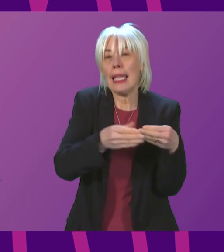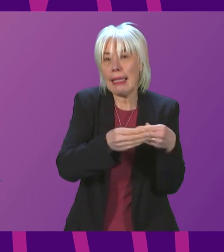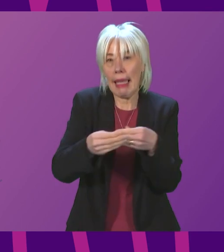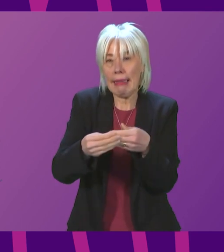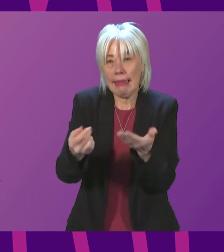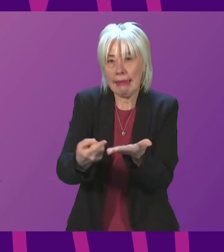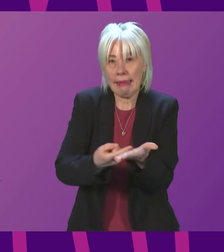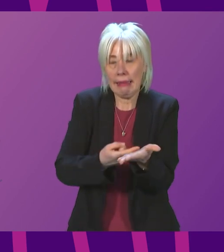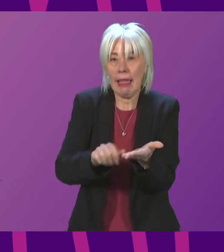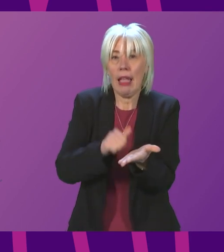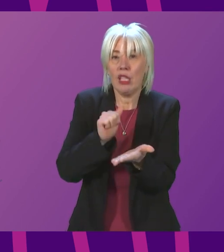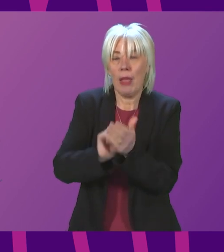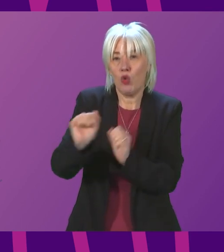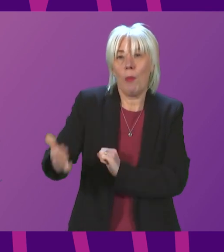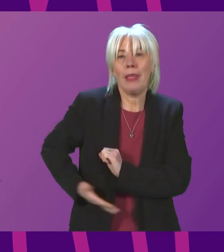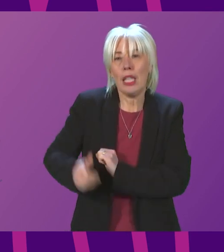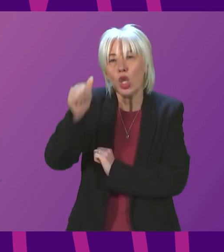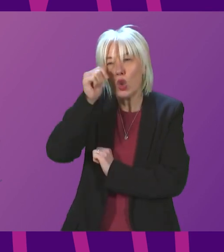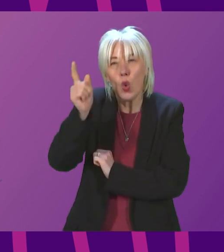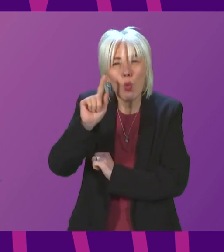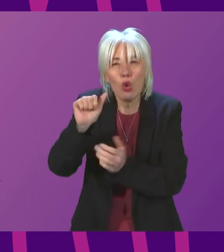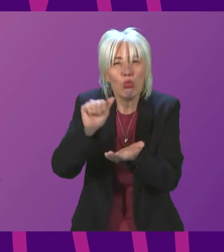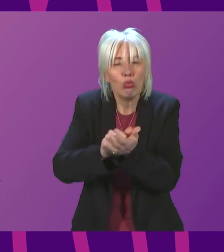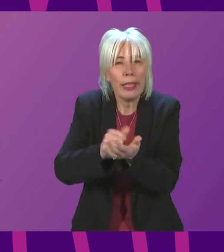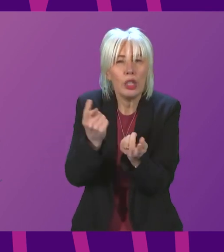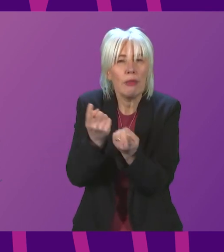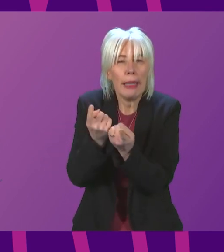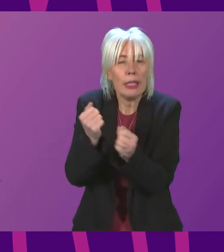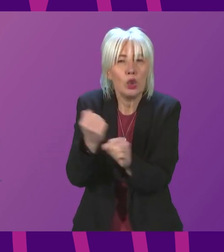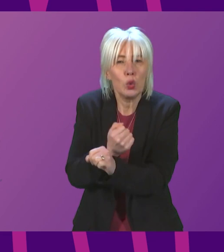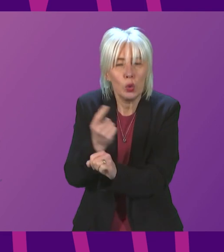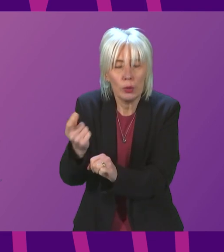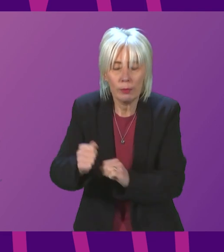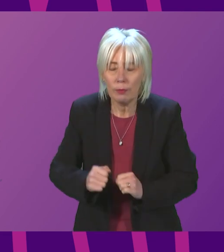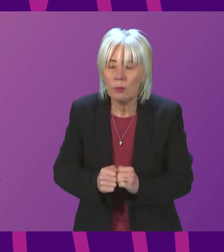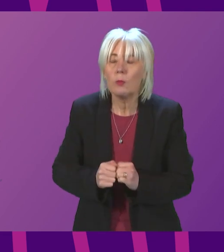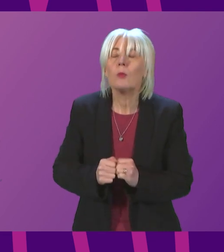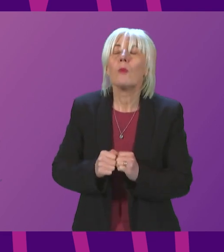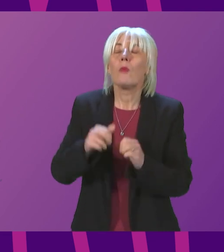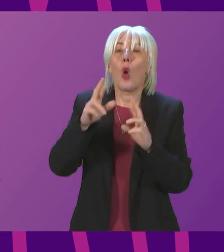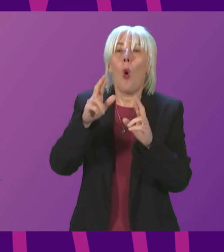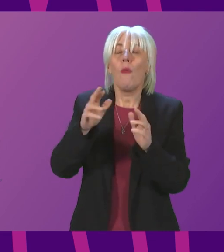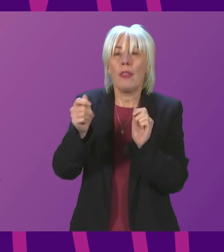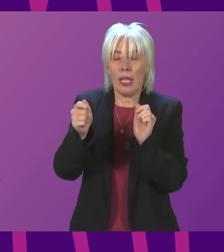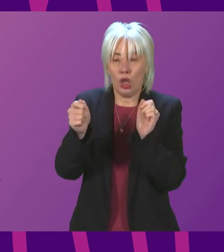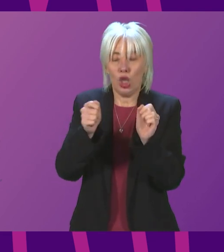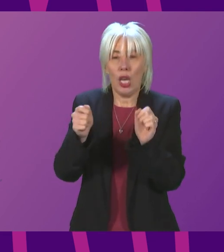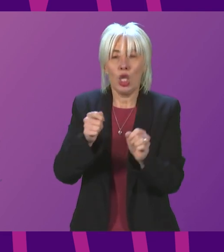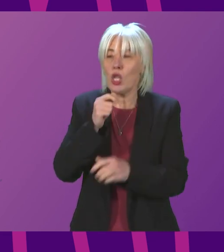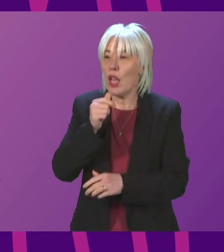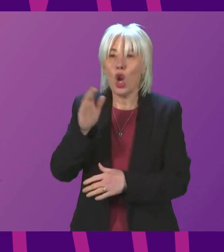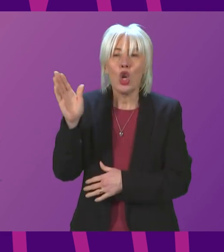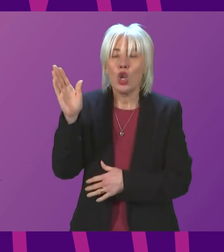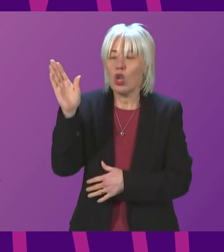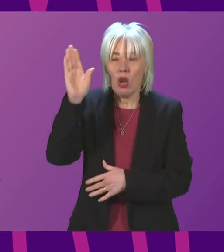and other organisations the right steer on what to do we would anticipate moving to a position where none of these things are